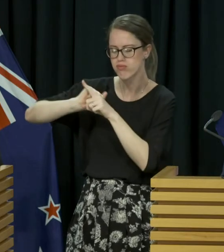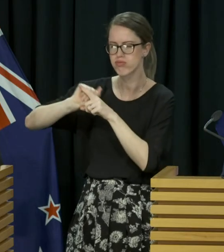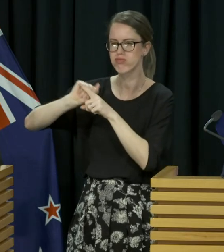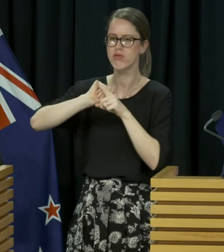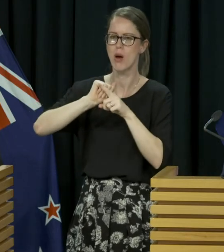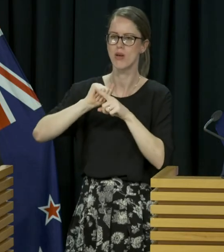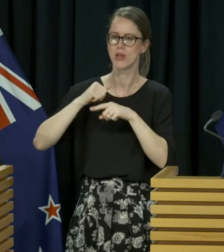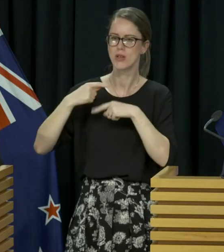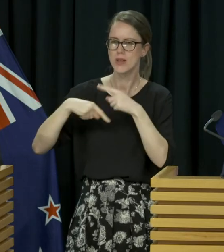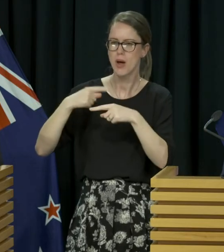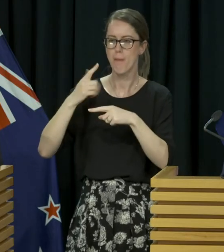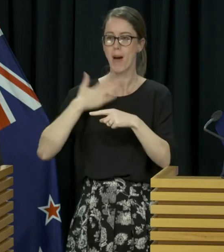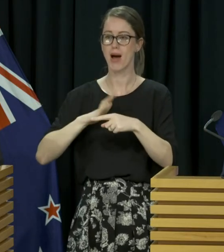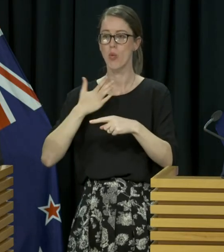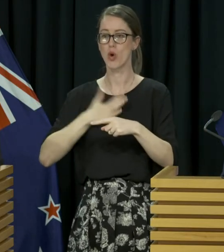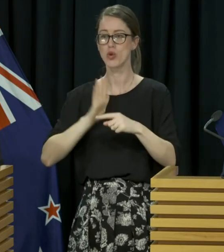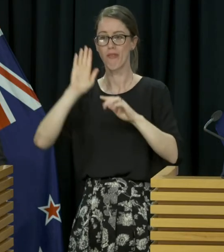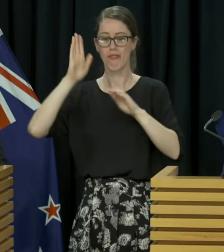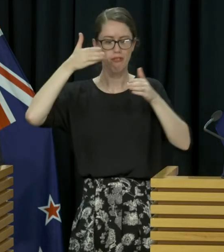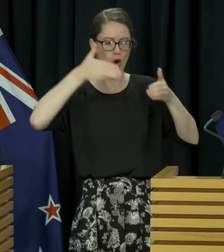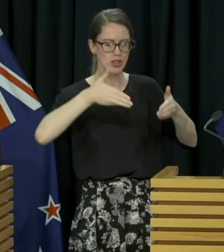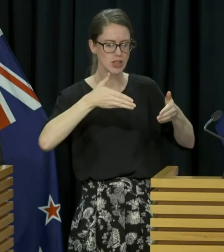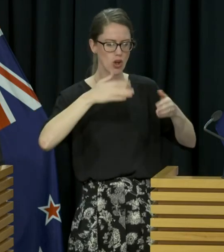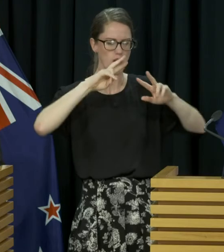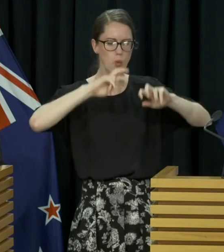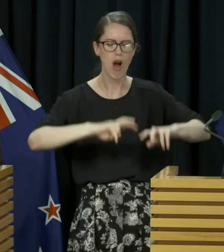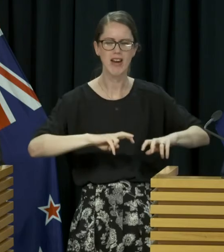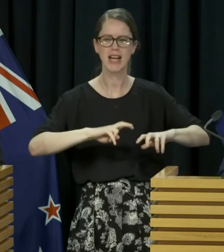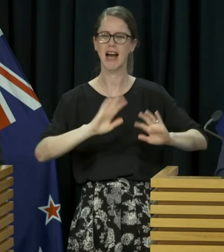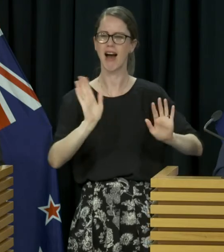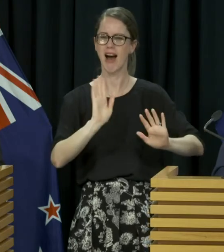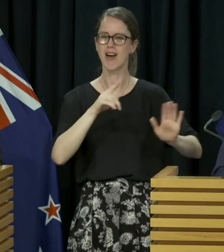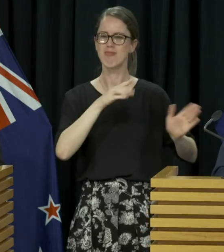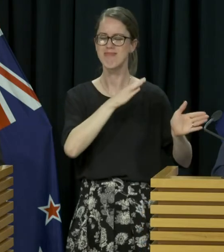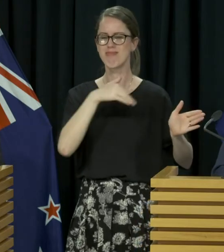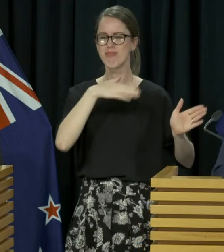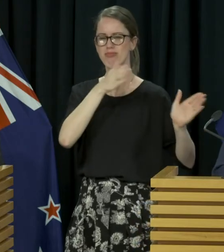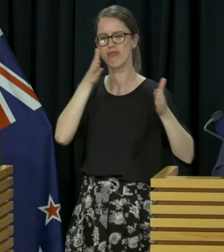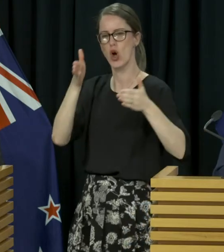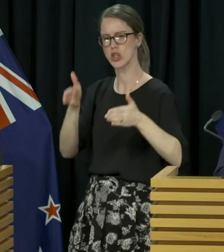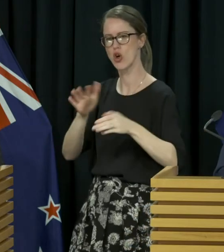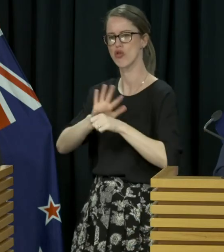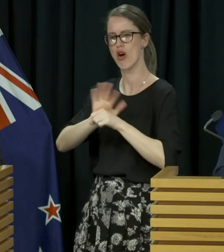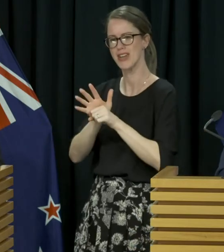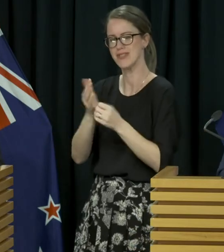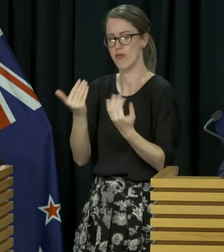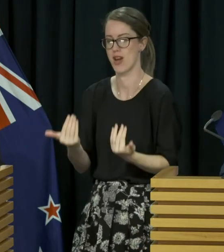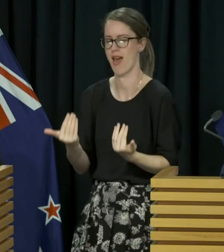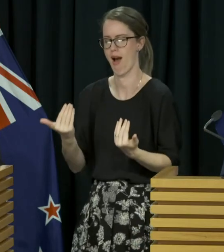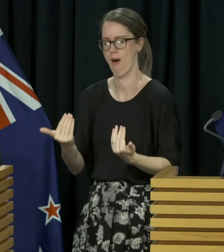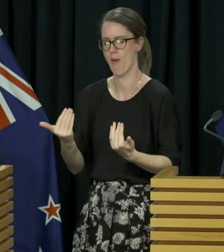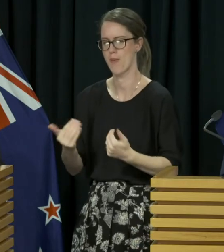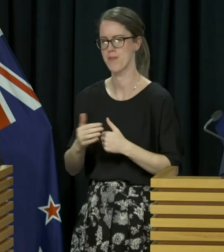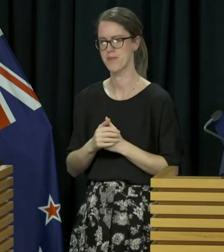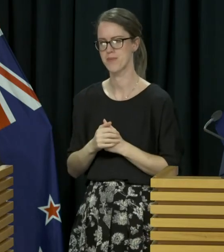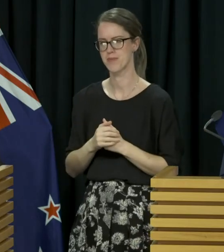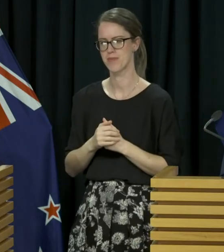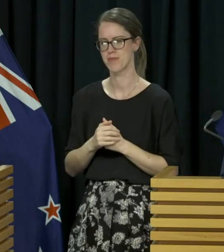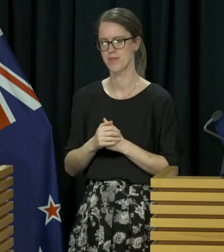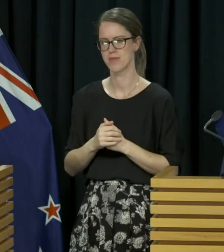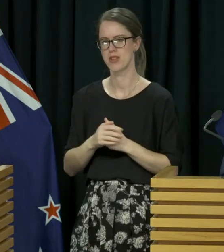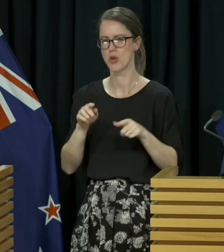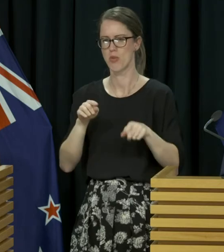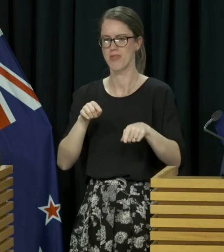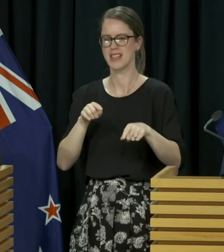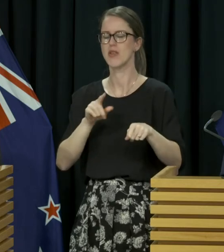things. But I don't want to distract people who are absolutely focused on continuing to respond to COVID-19 from that very critical job while they're